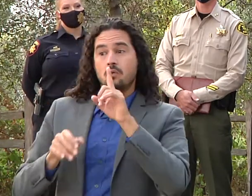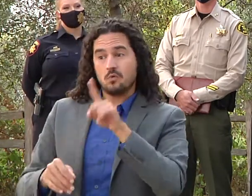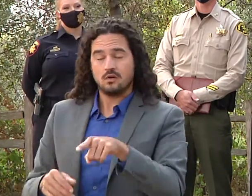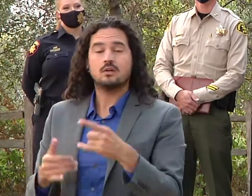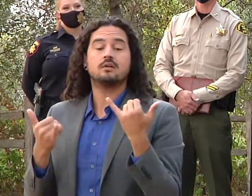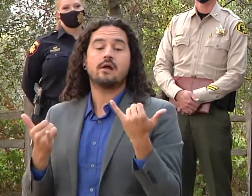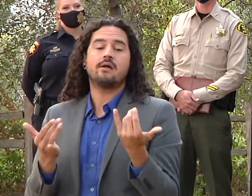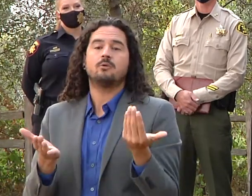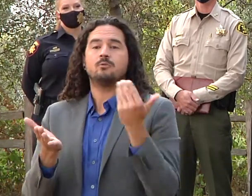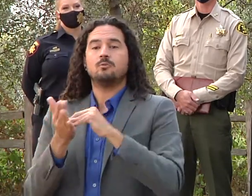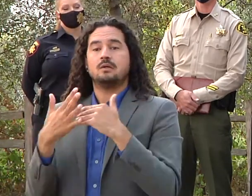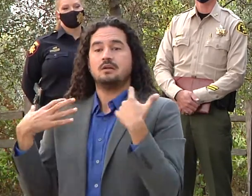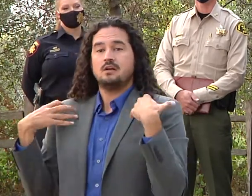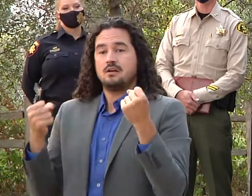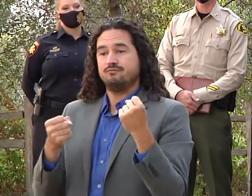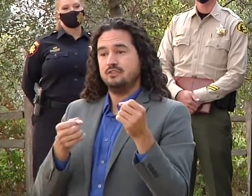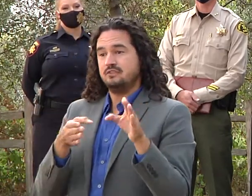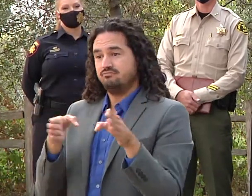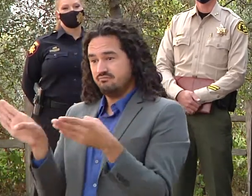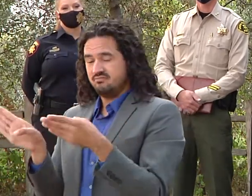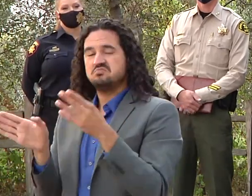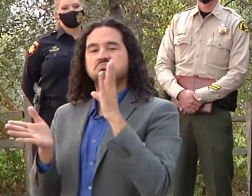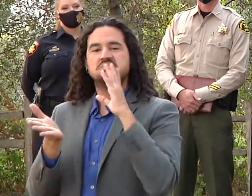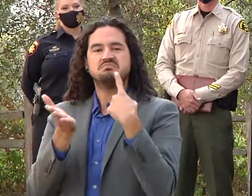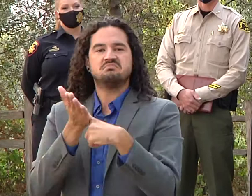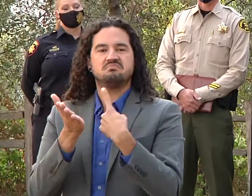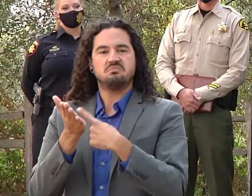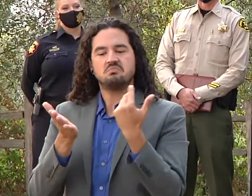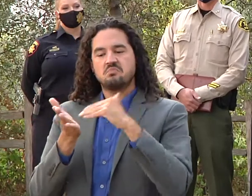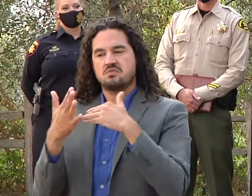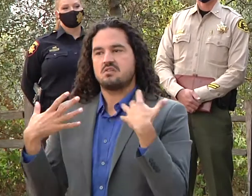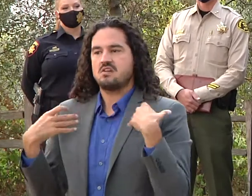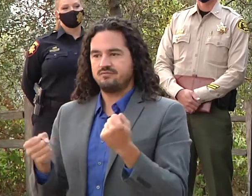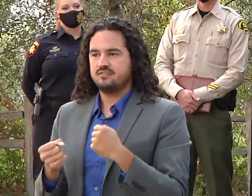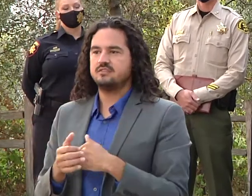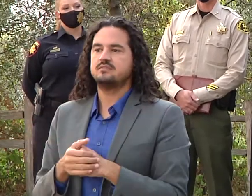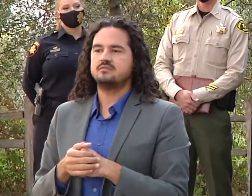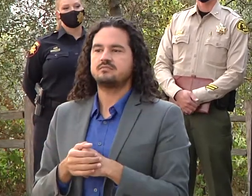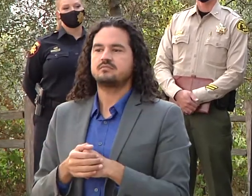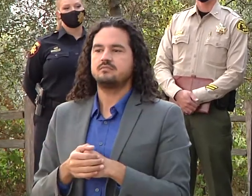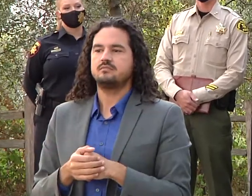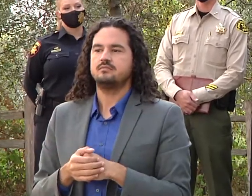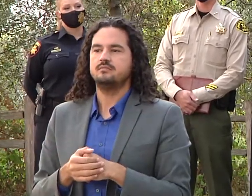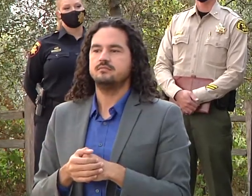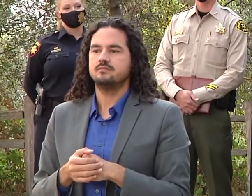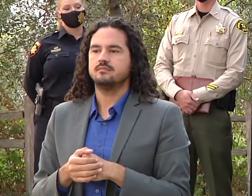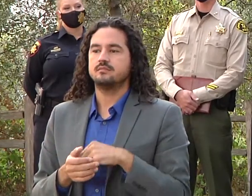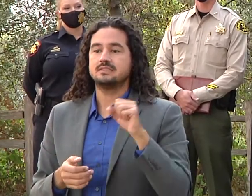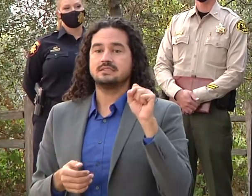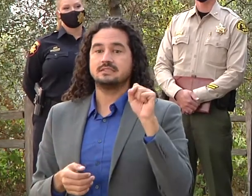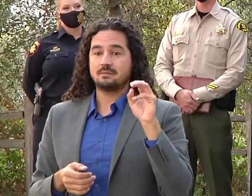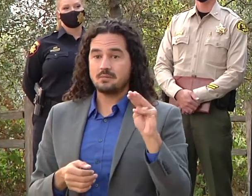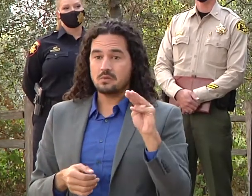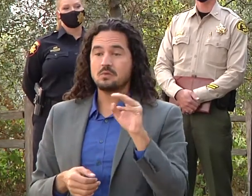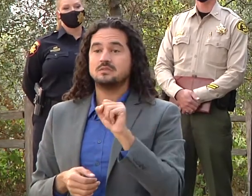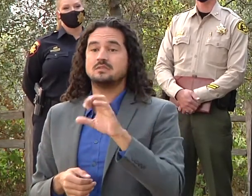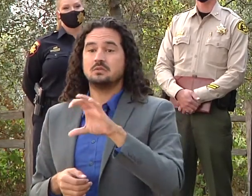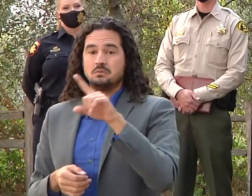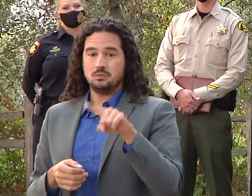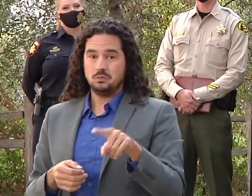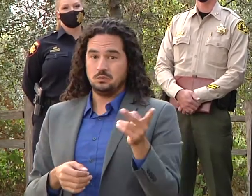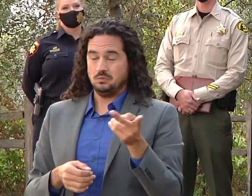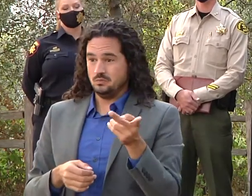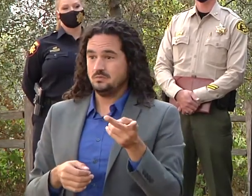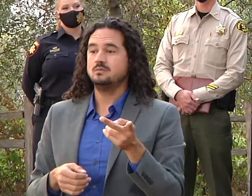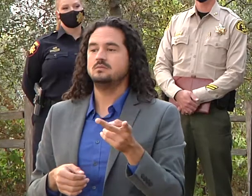to start that process santa cruz county and san mateo county both have their damage inspection